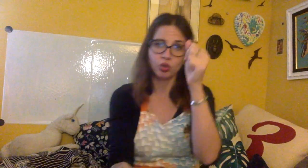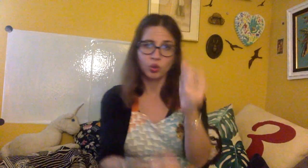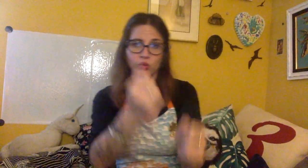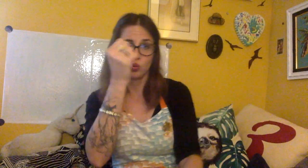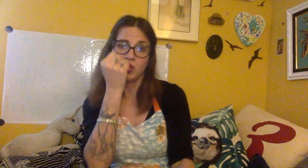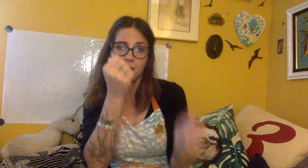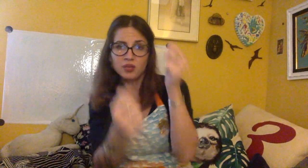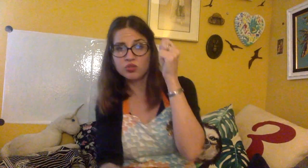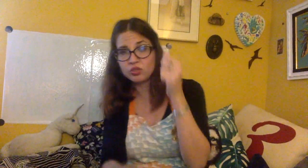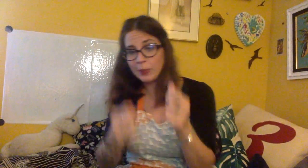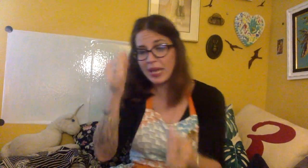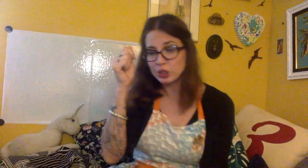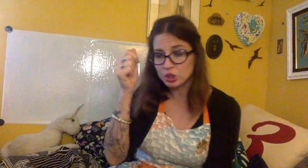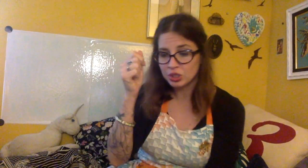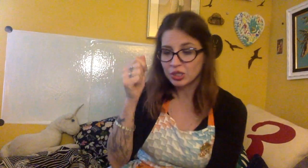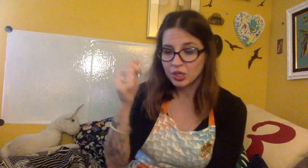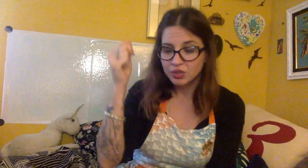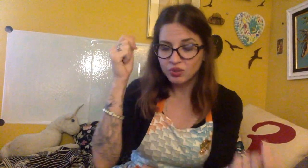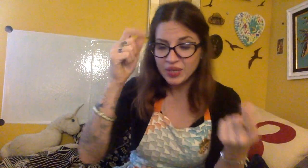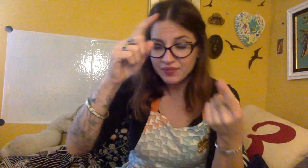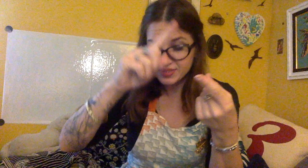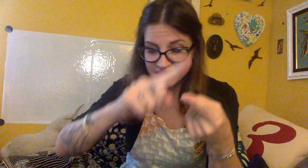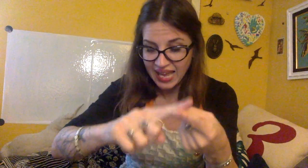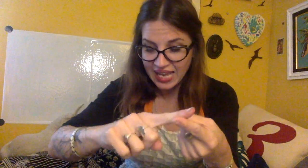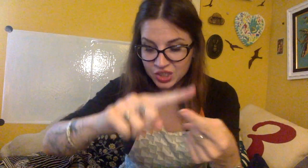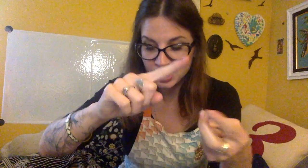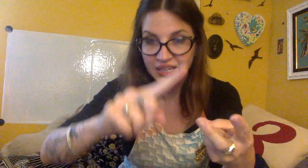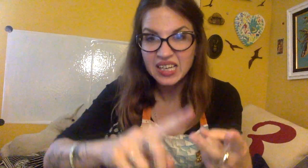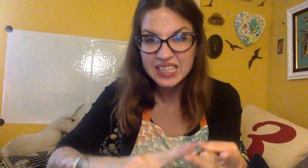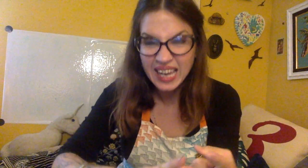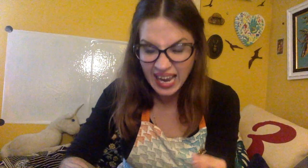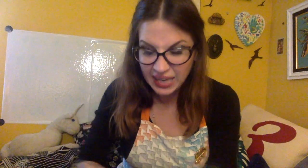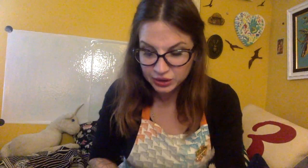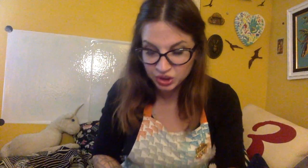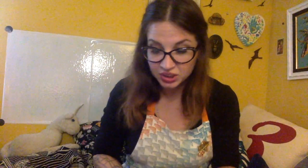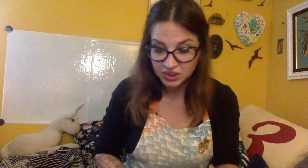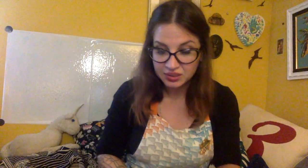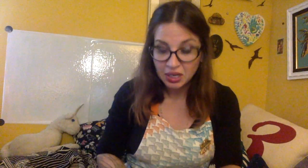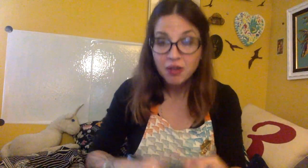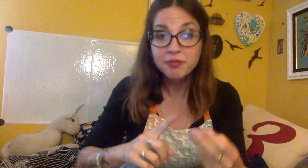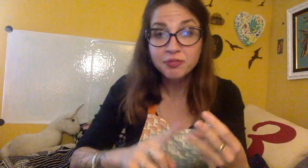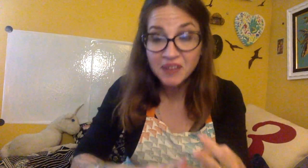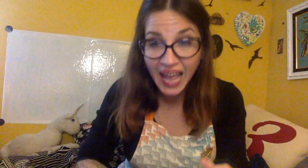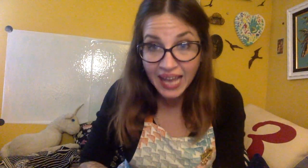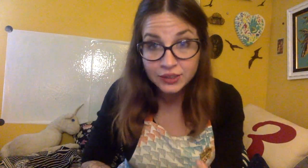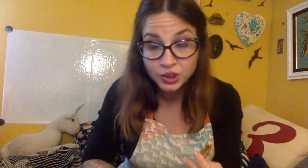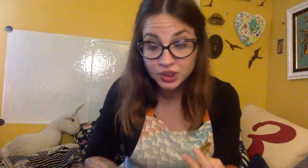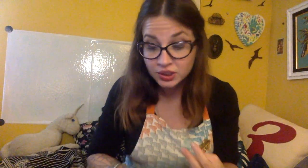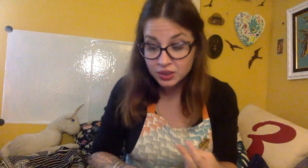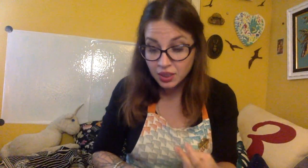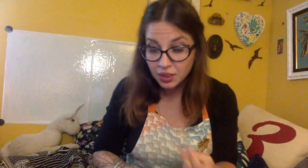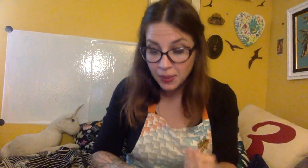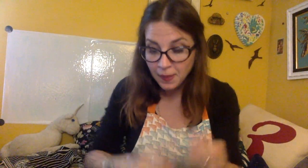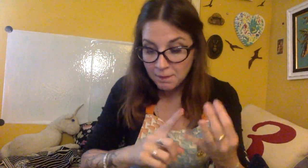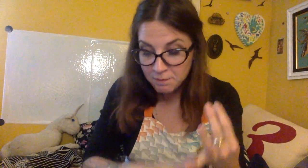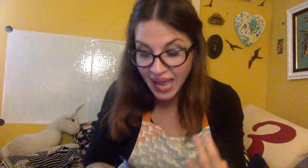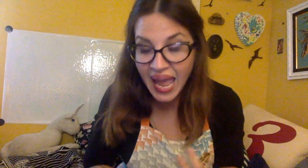Do the monster mash. So, we have stash. Cash. Flash. Mash.